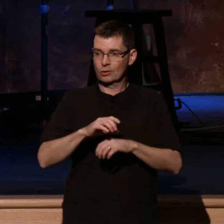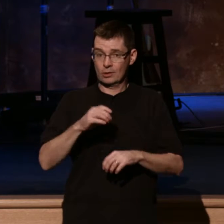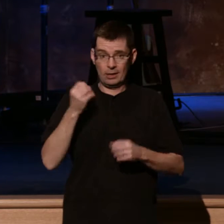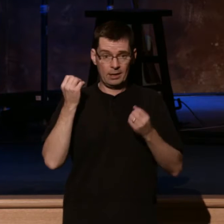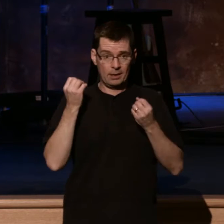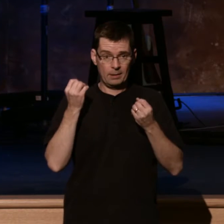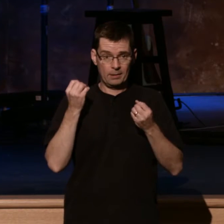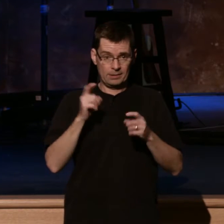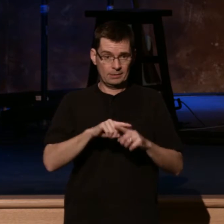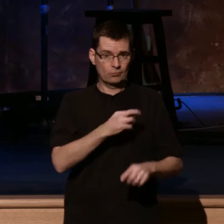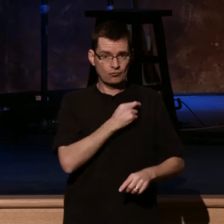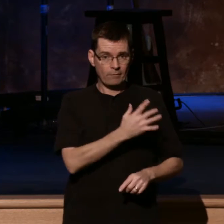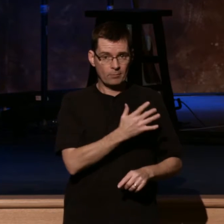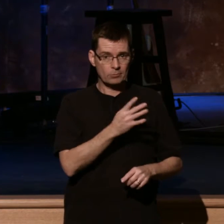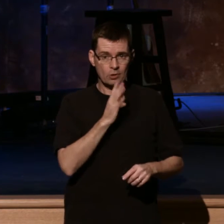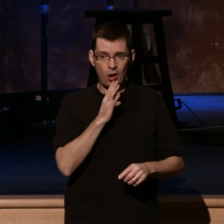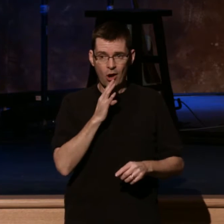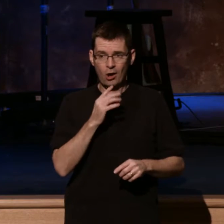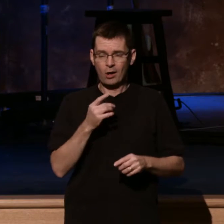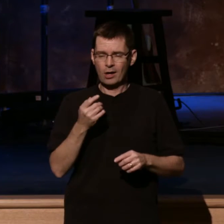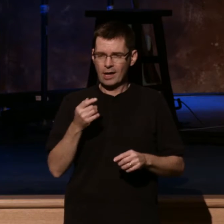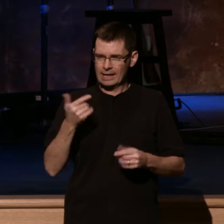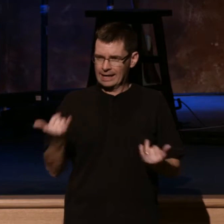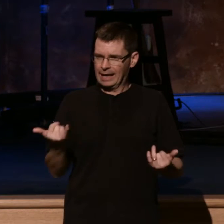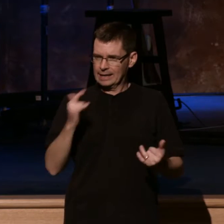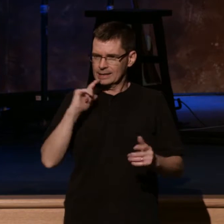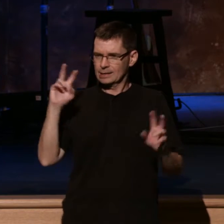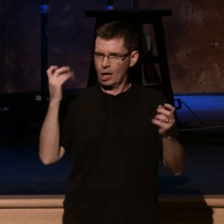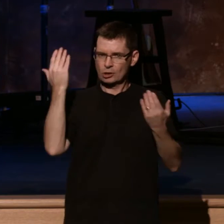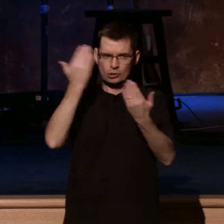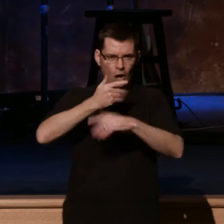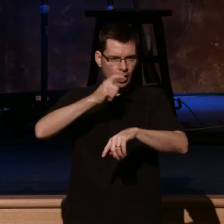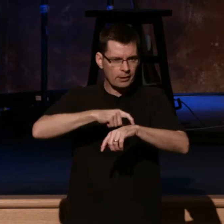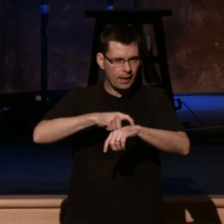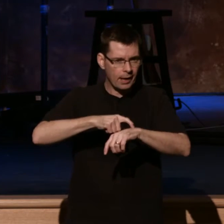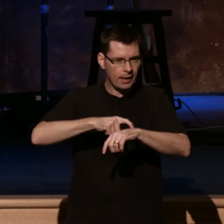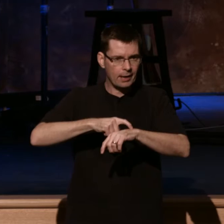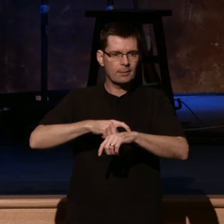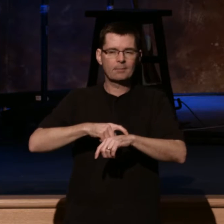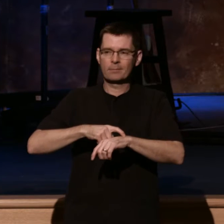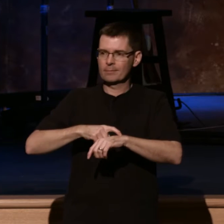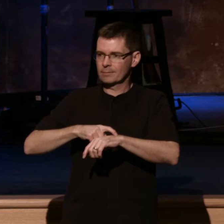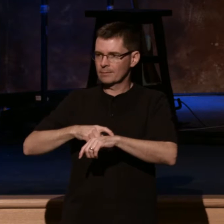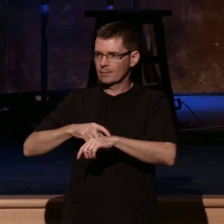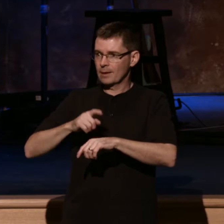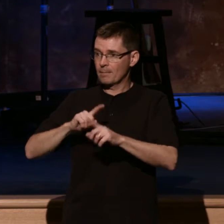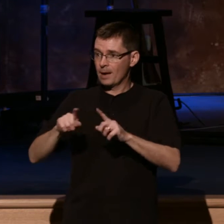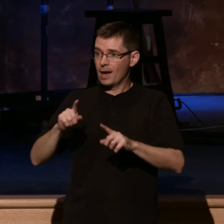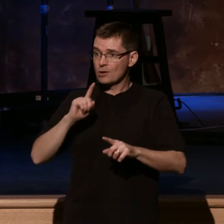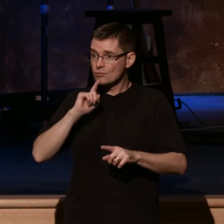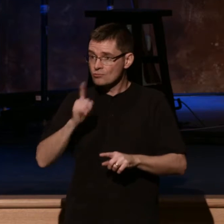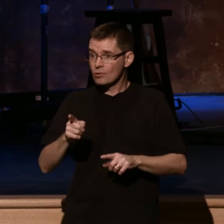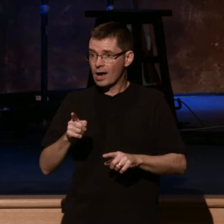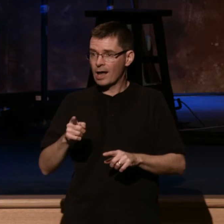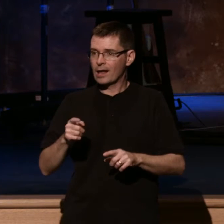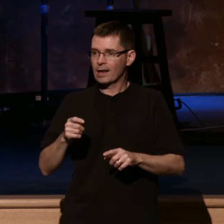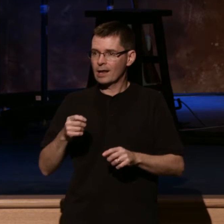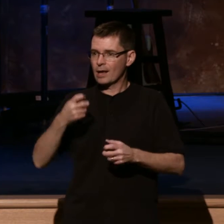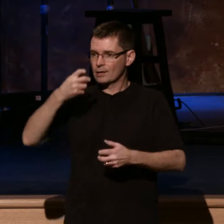referred to it others, these are dark times. But I want to remind you, also a tombstone phrase, that the problem is not the pervasiveness of the darkness,